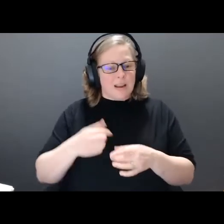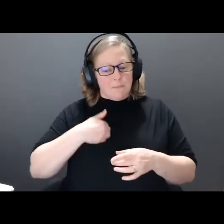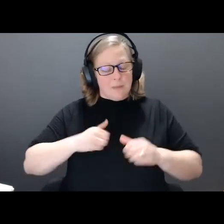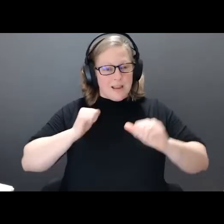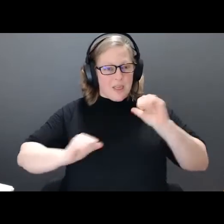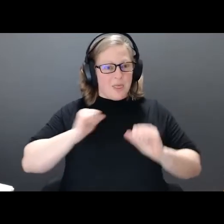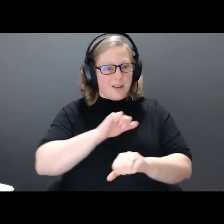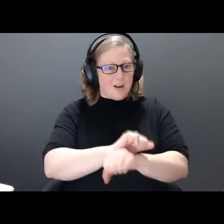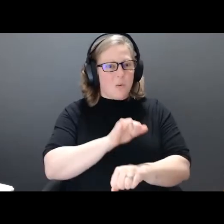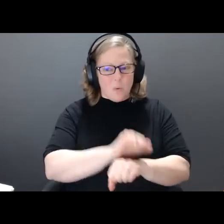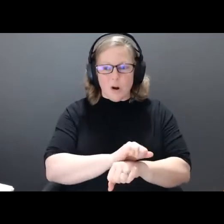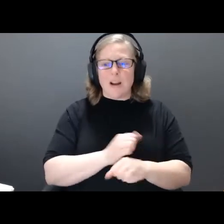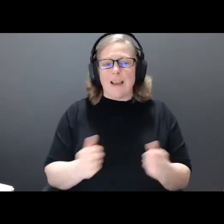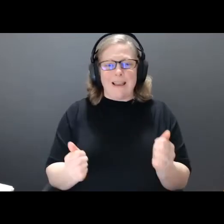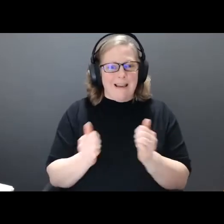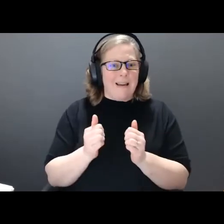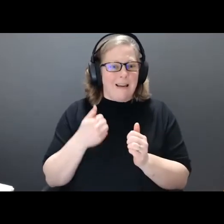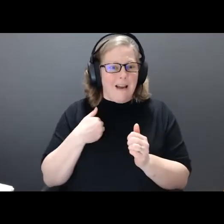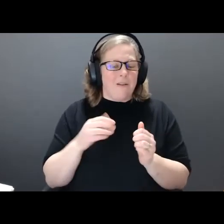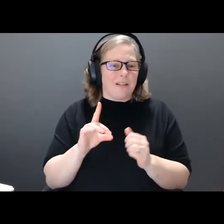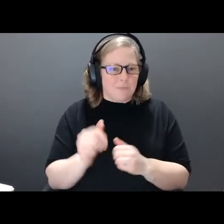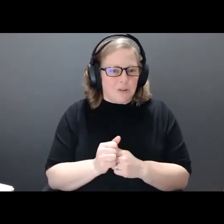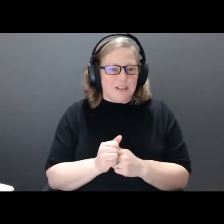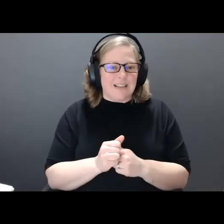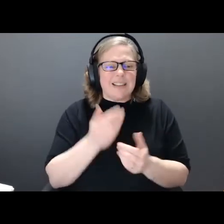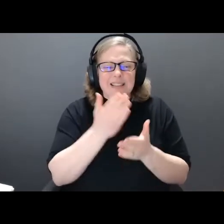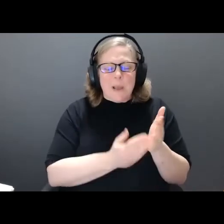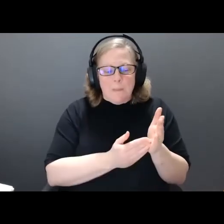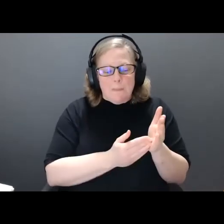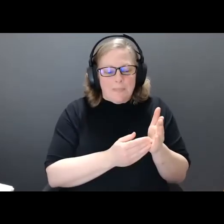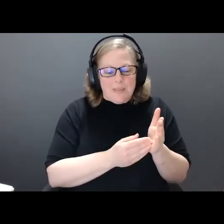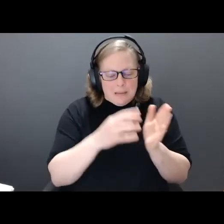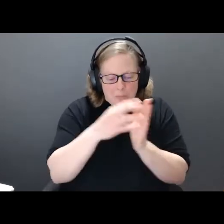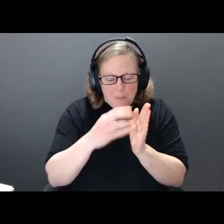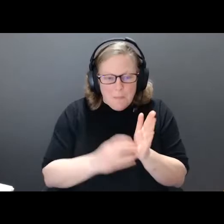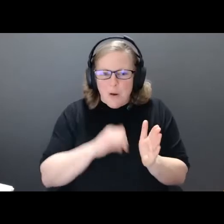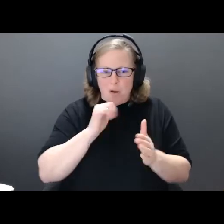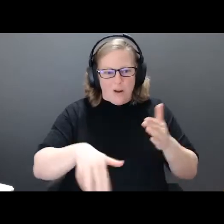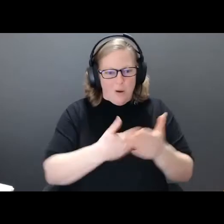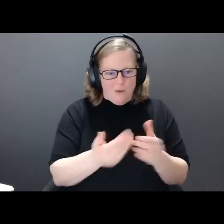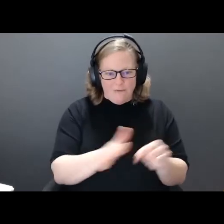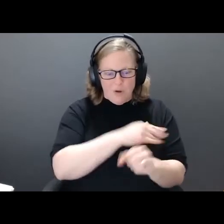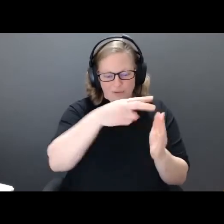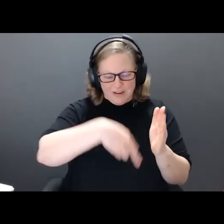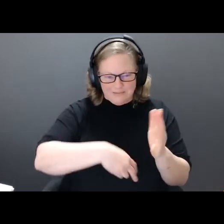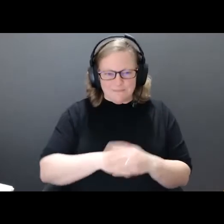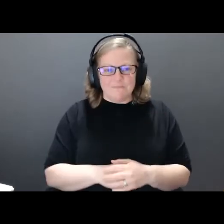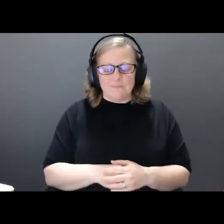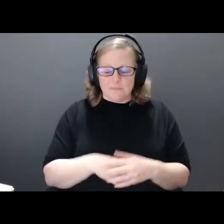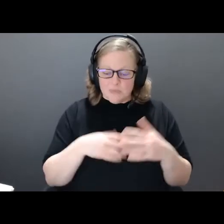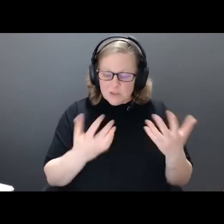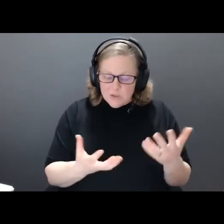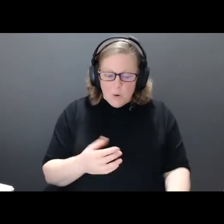paraphrase, and this is just like excerpts from it, or an edited version of my piece. To paraphrase Malvolio in